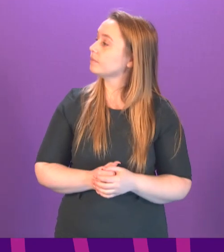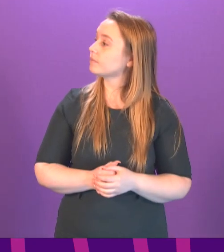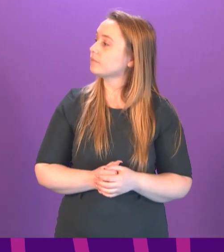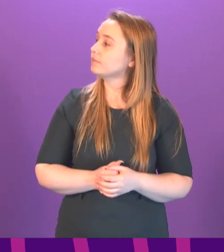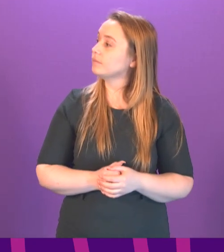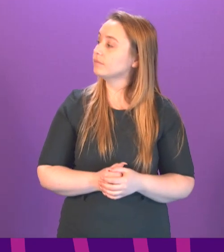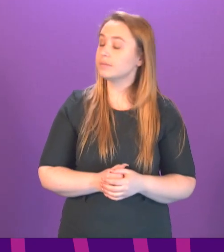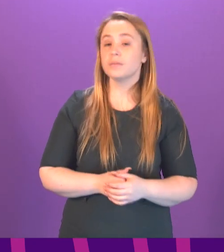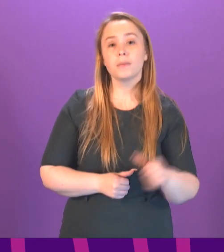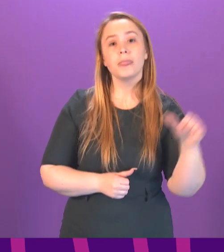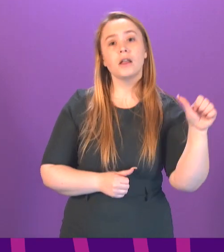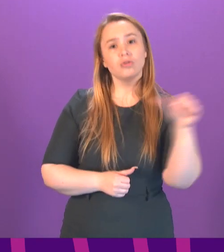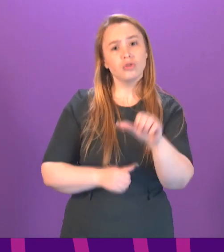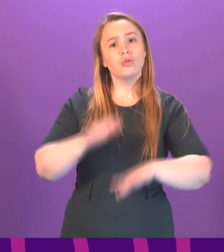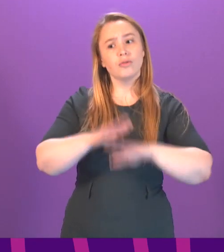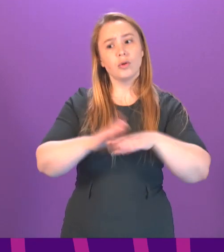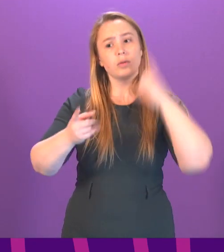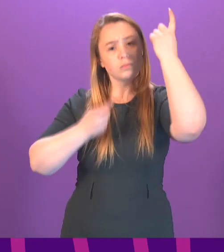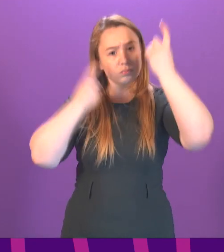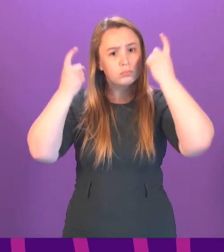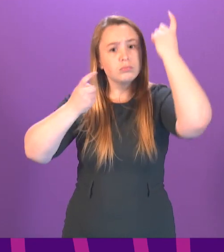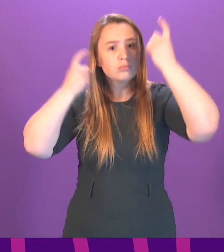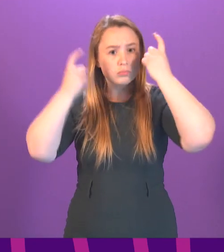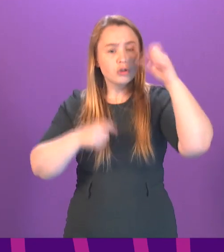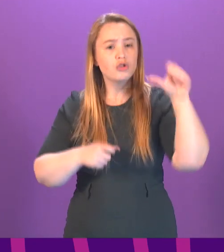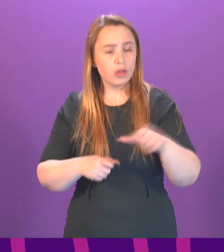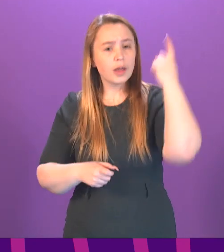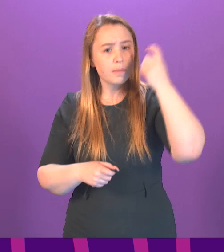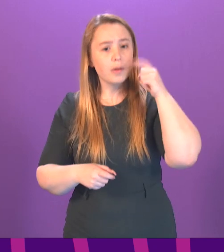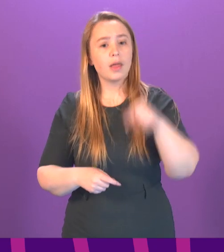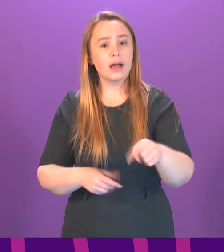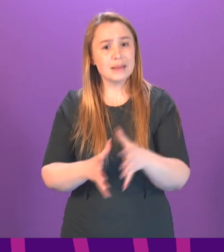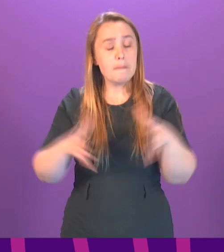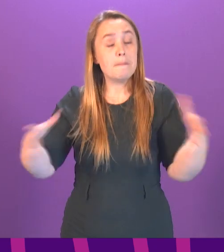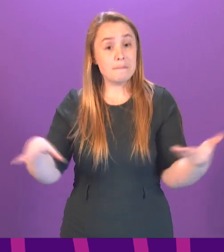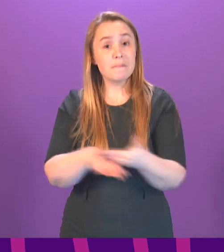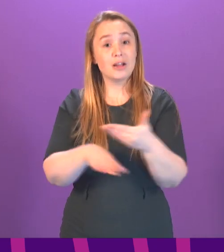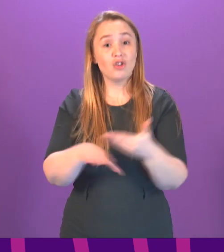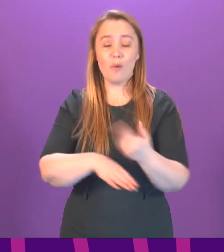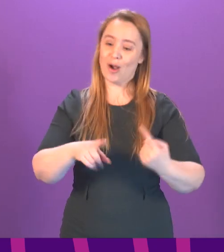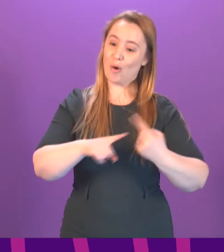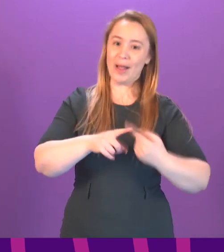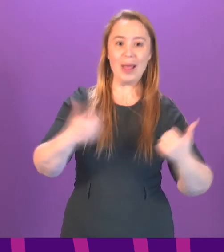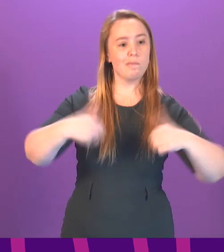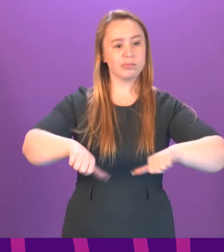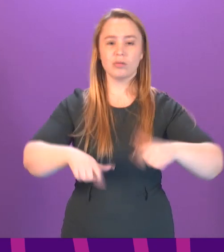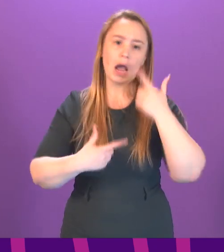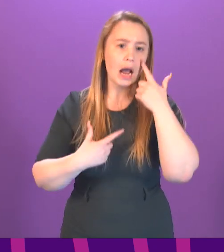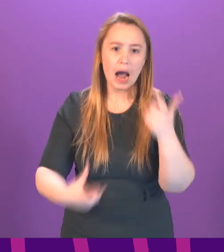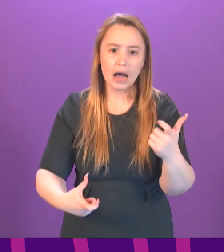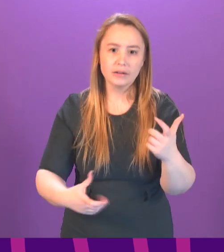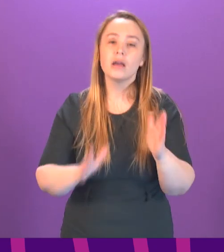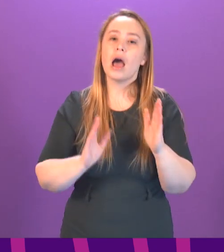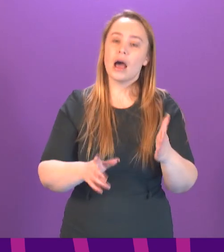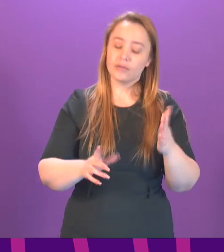properly consider. There is a big job of work to be done here, and it is one that's not going to be completed quickly, to make sure that the